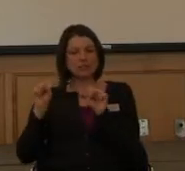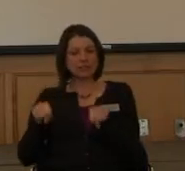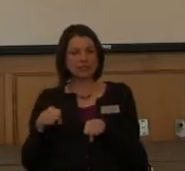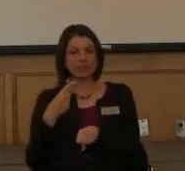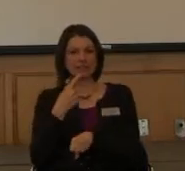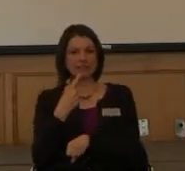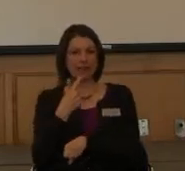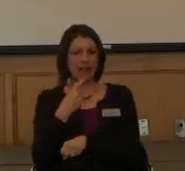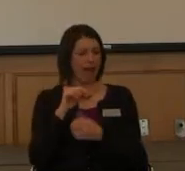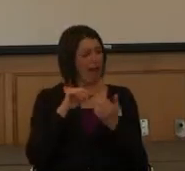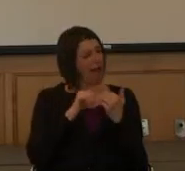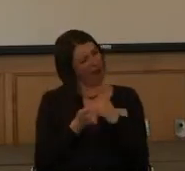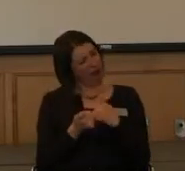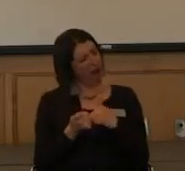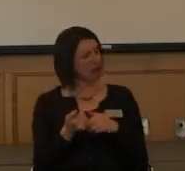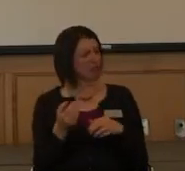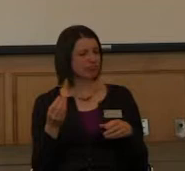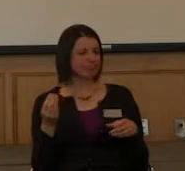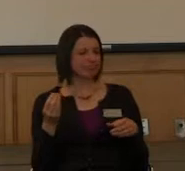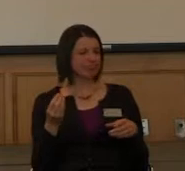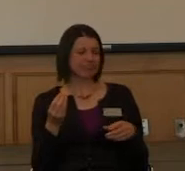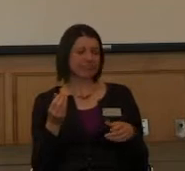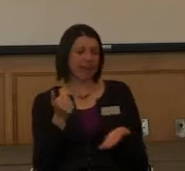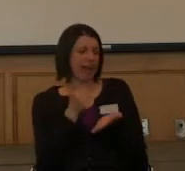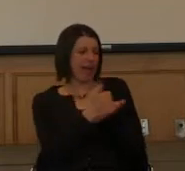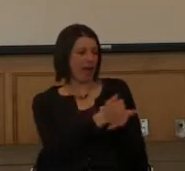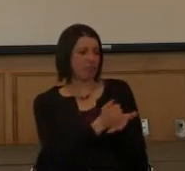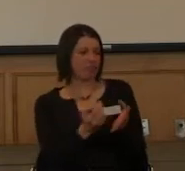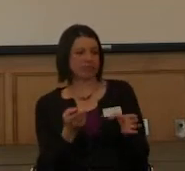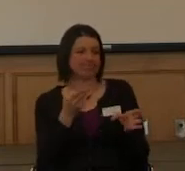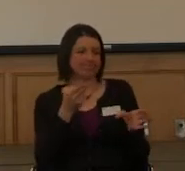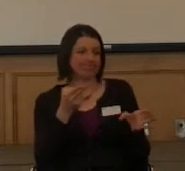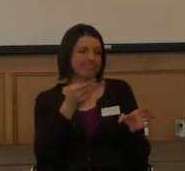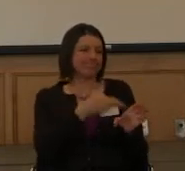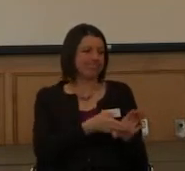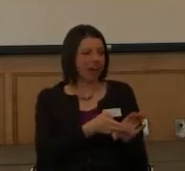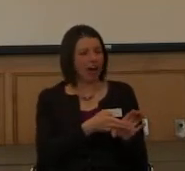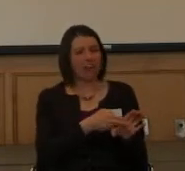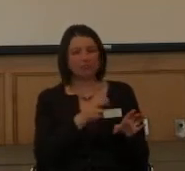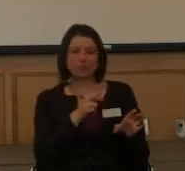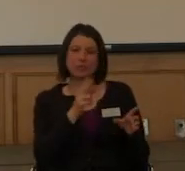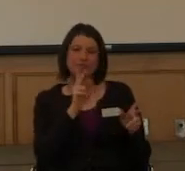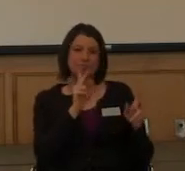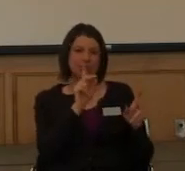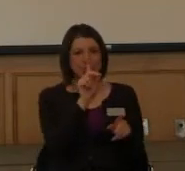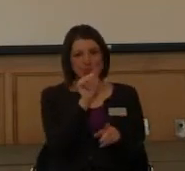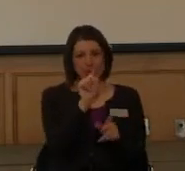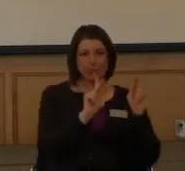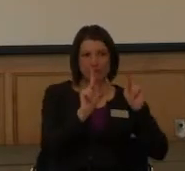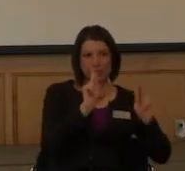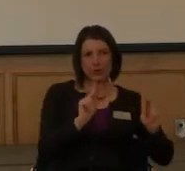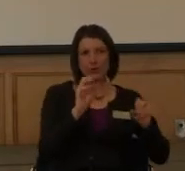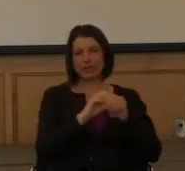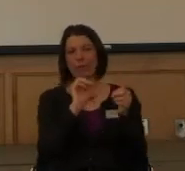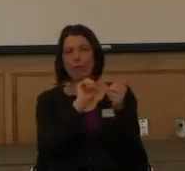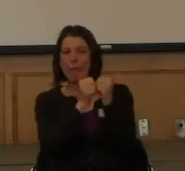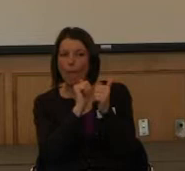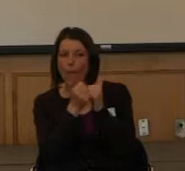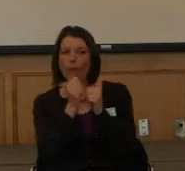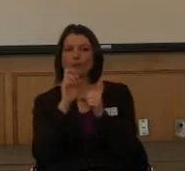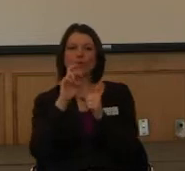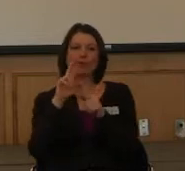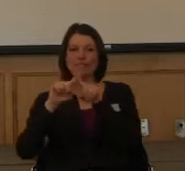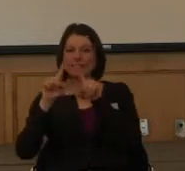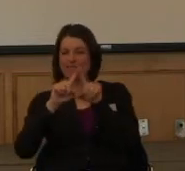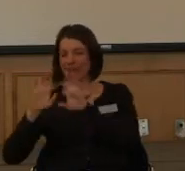you know, how can we involve folks in certain sports or any other kind of activities. One of my friends